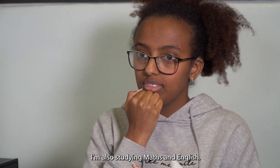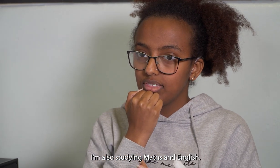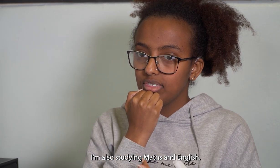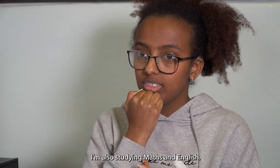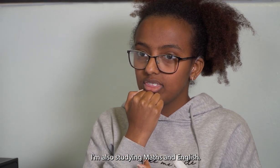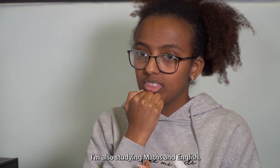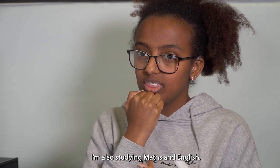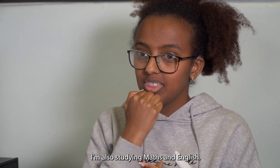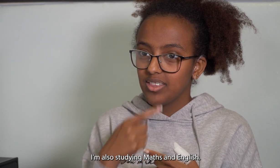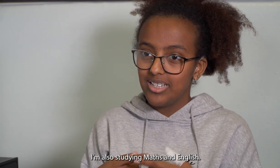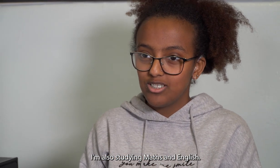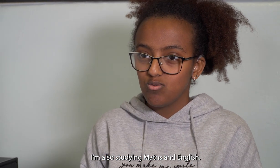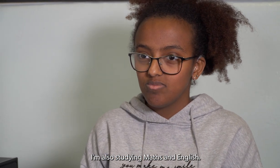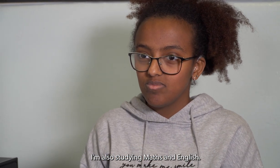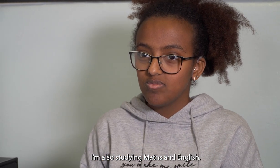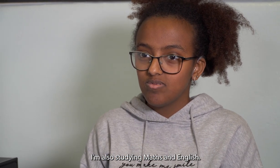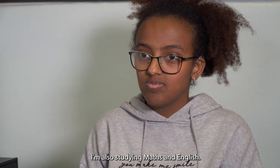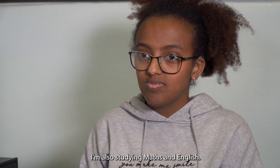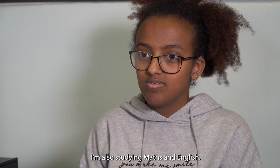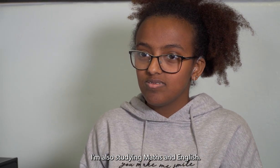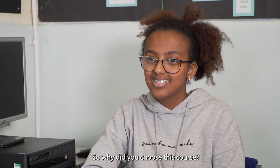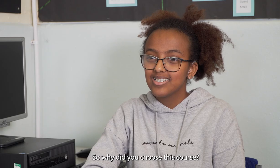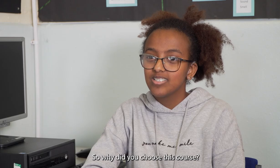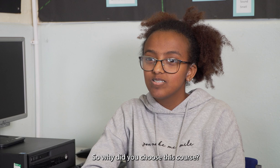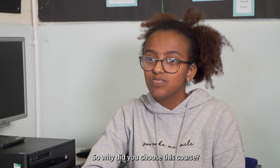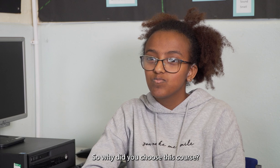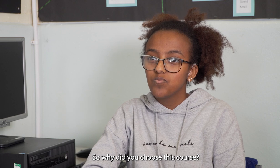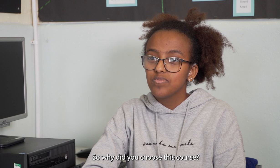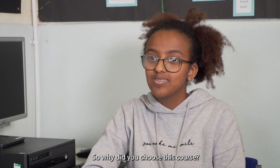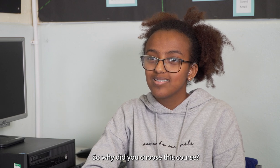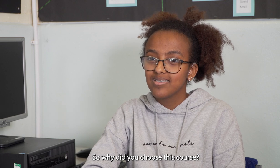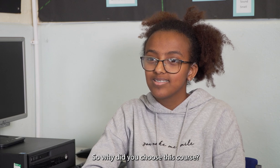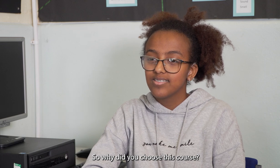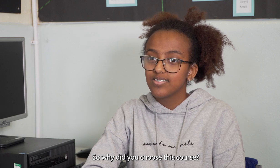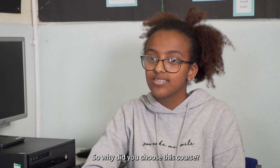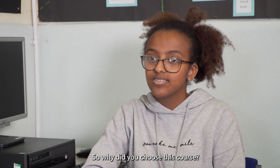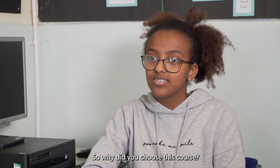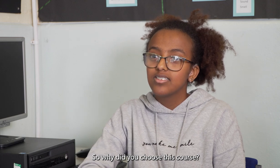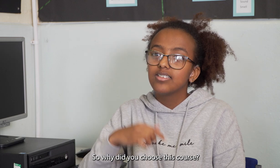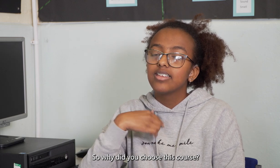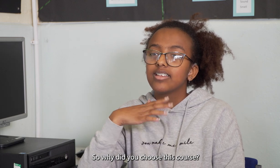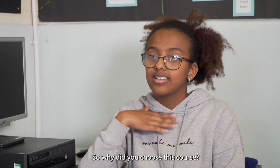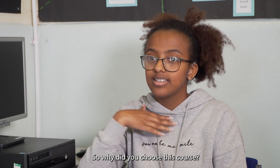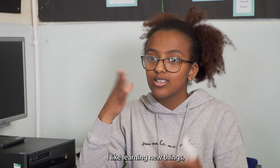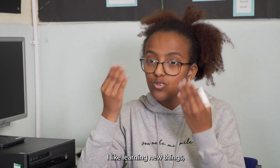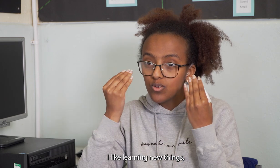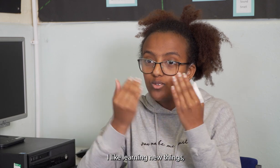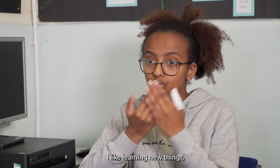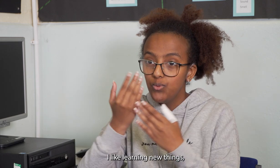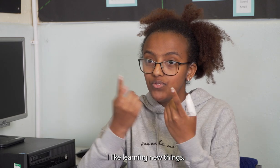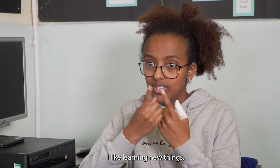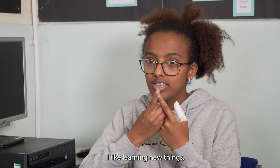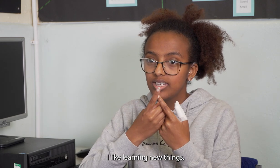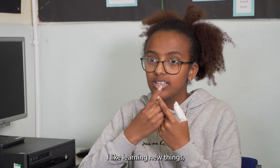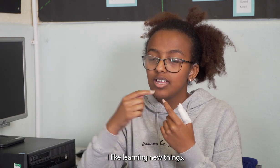I'm also studying Maths and English. So, why did you choose this course? I like